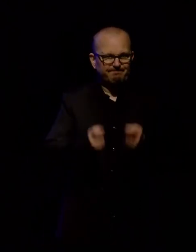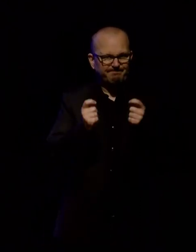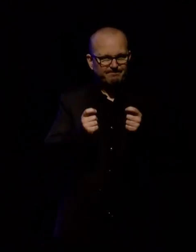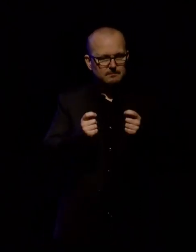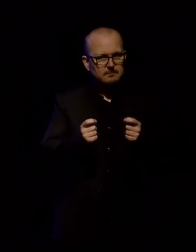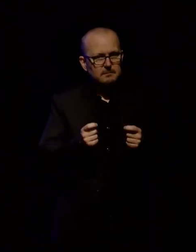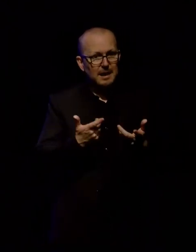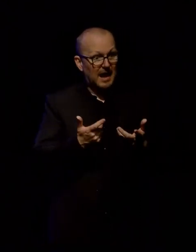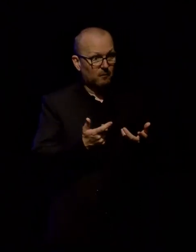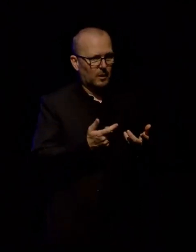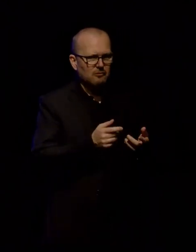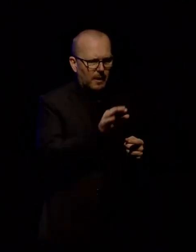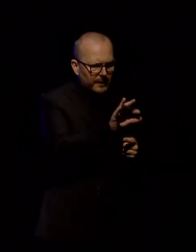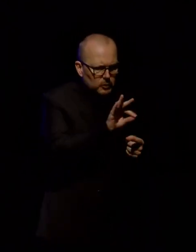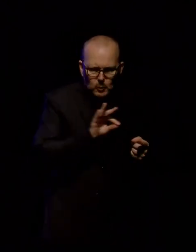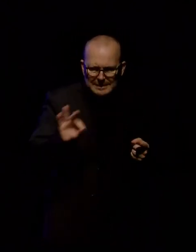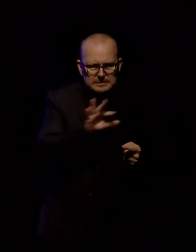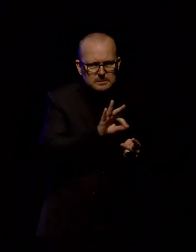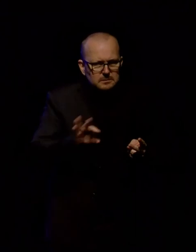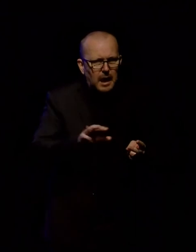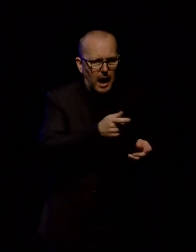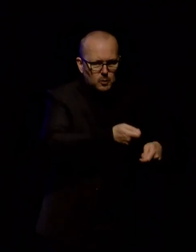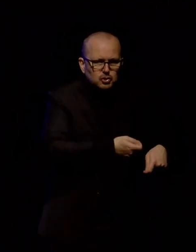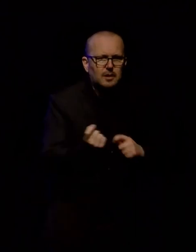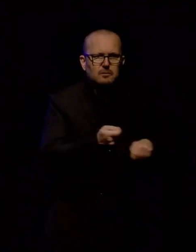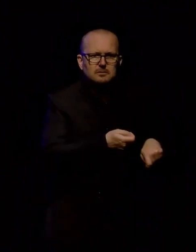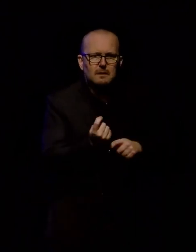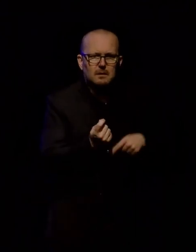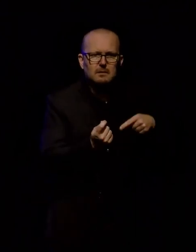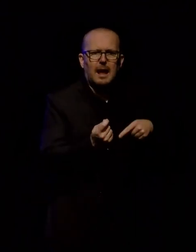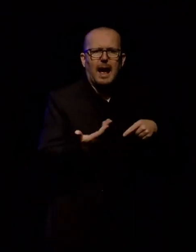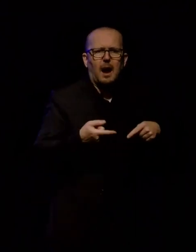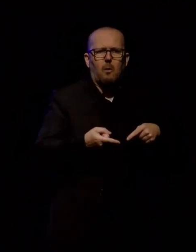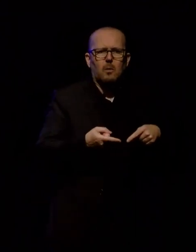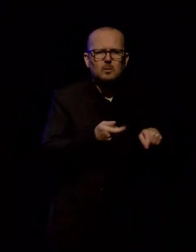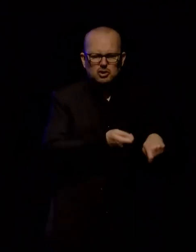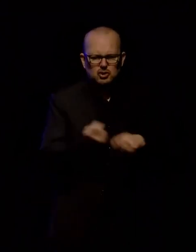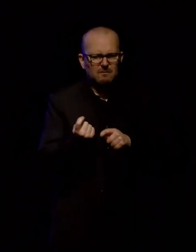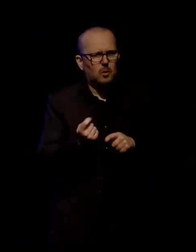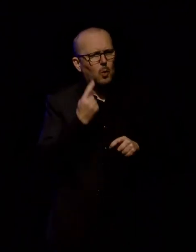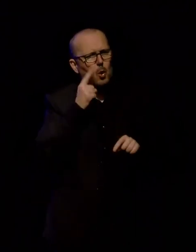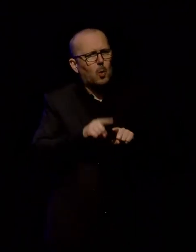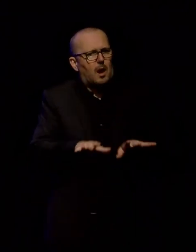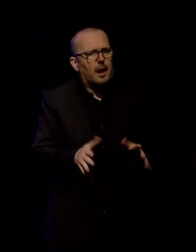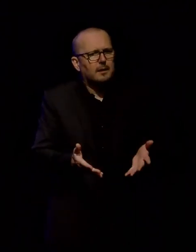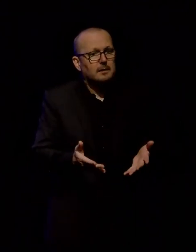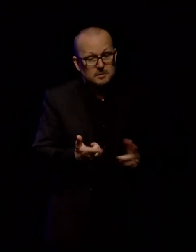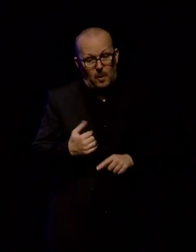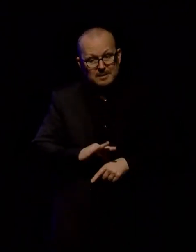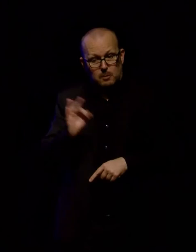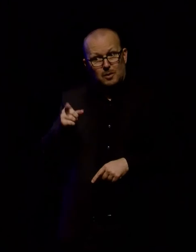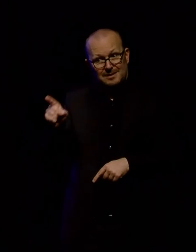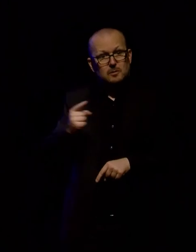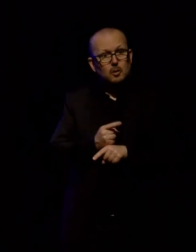actually look like and how do they fit into our existing workflows? And, you know, actually thinking about some of the stuff that Chris was talking about this